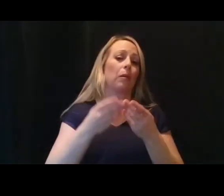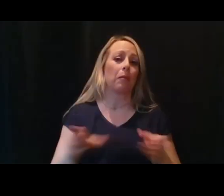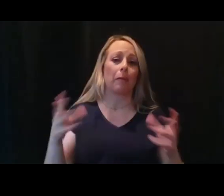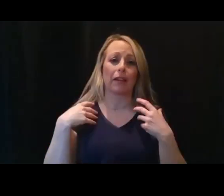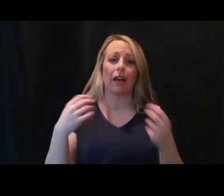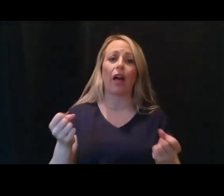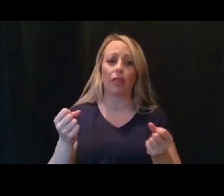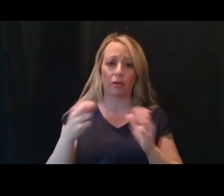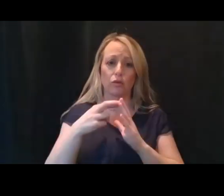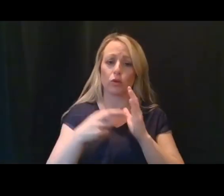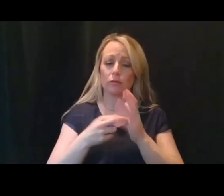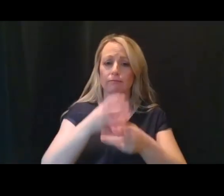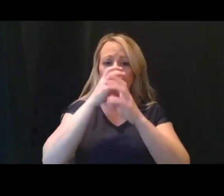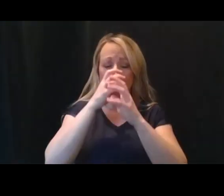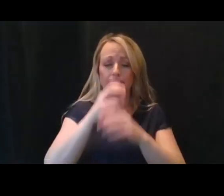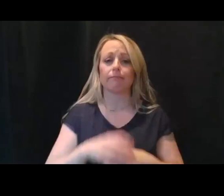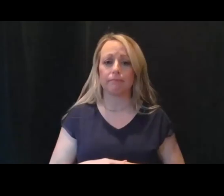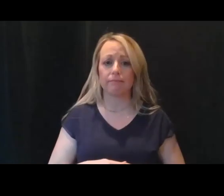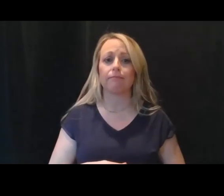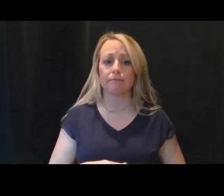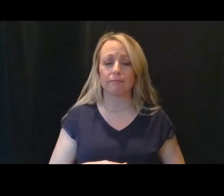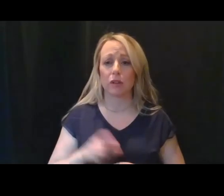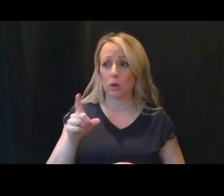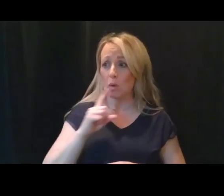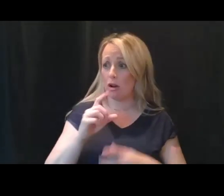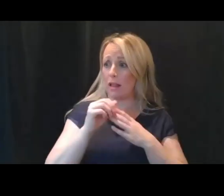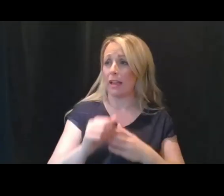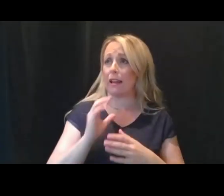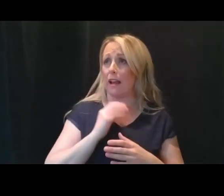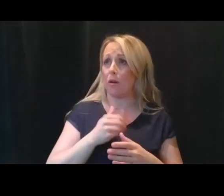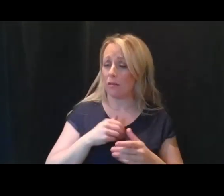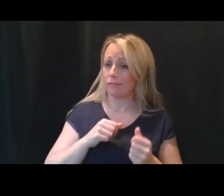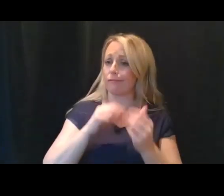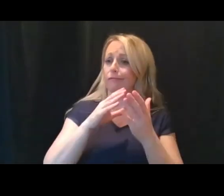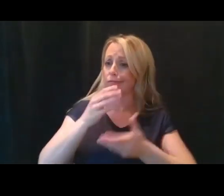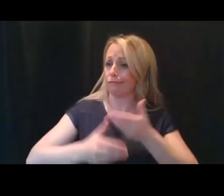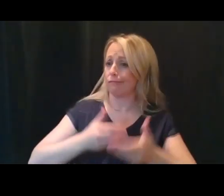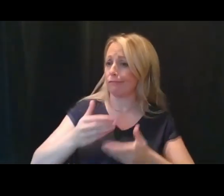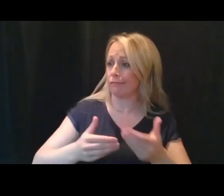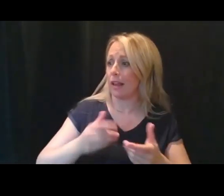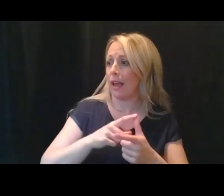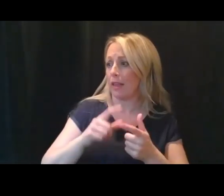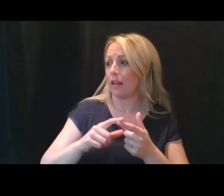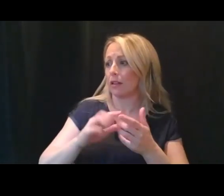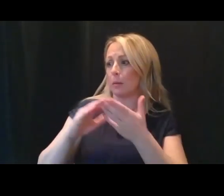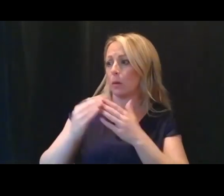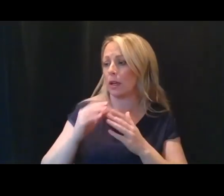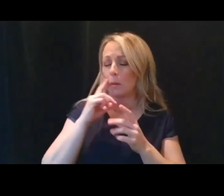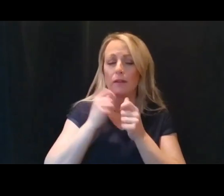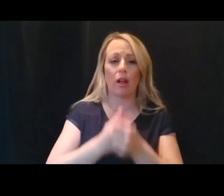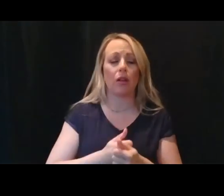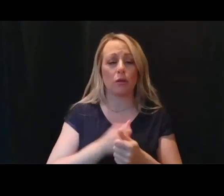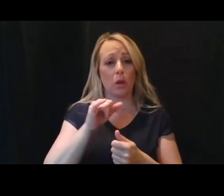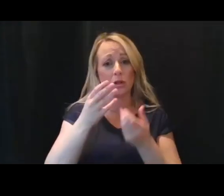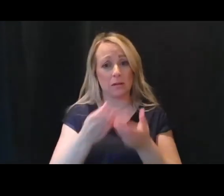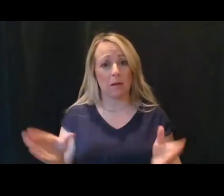measures in place. You're leading the way, and our community will follow. These public health measures